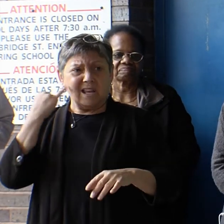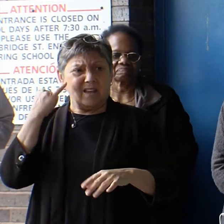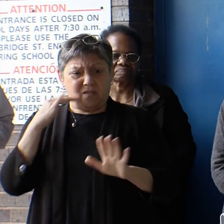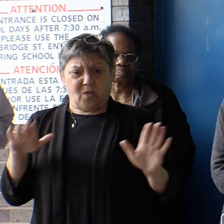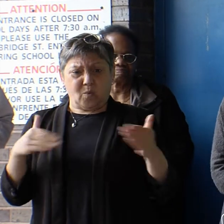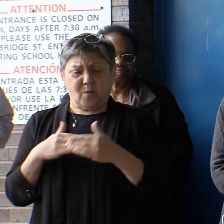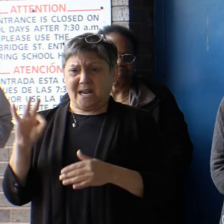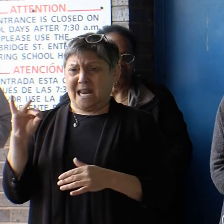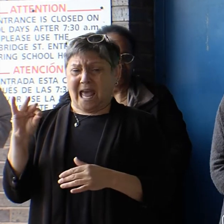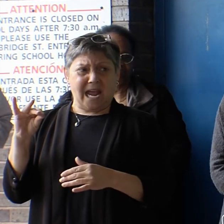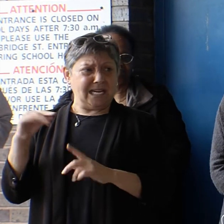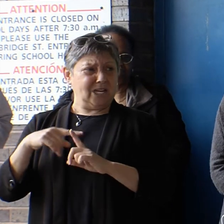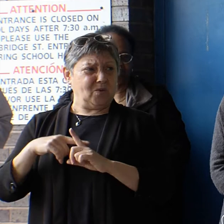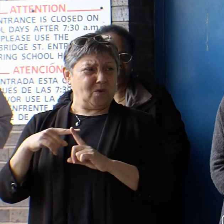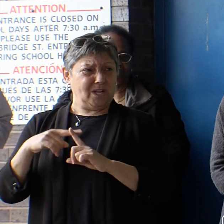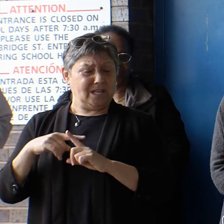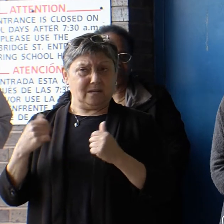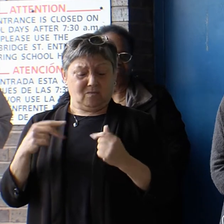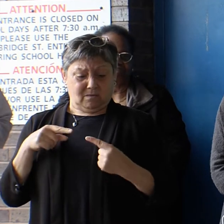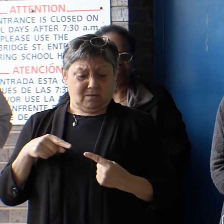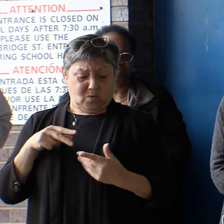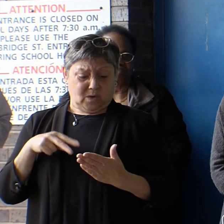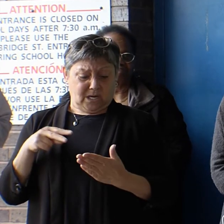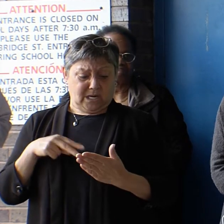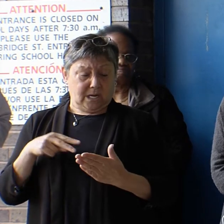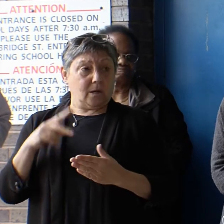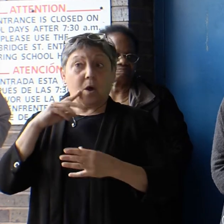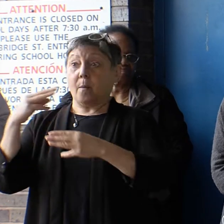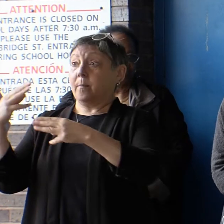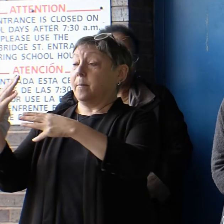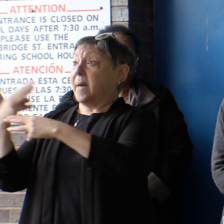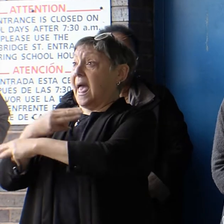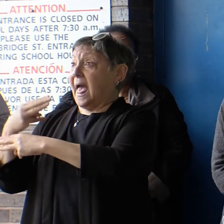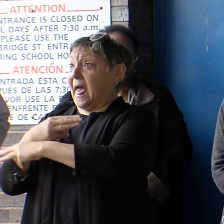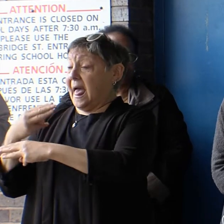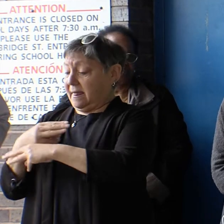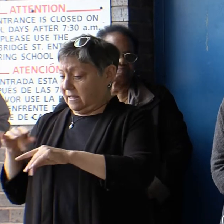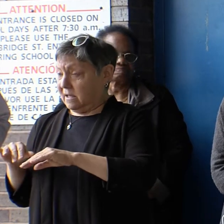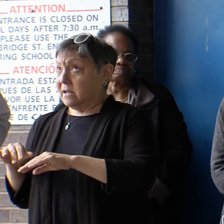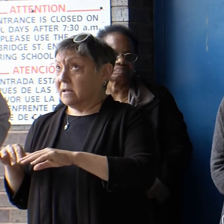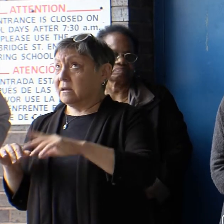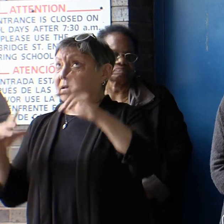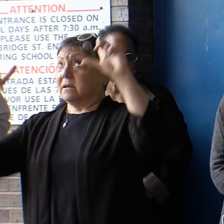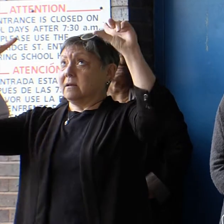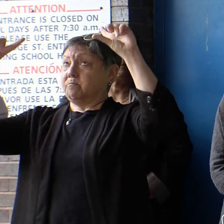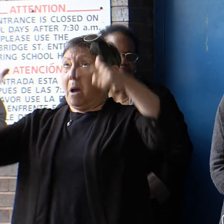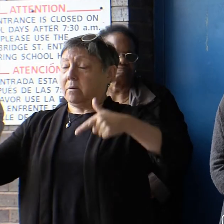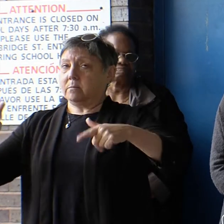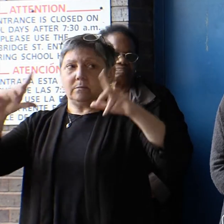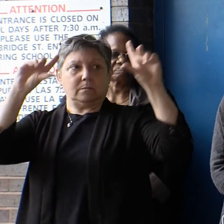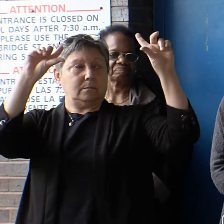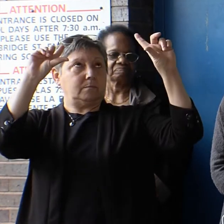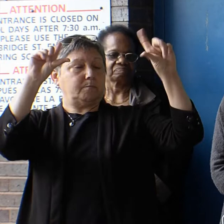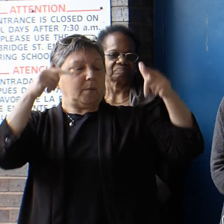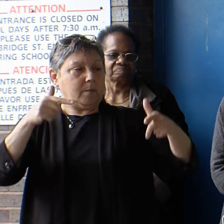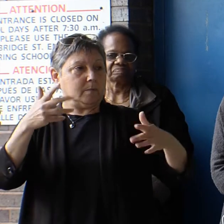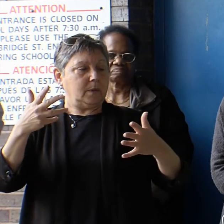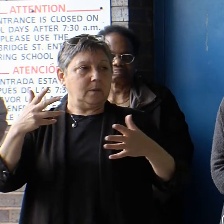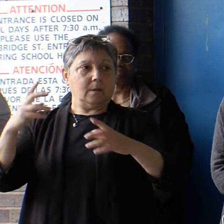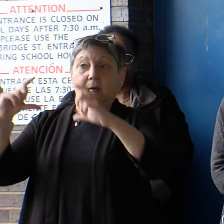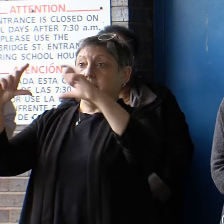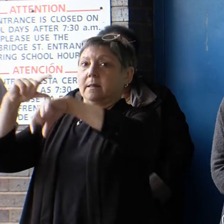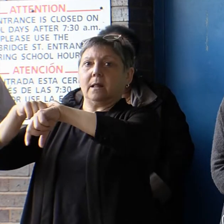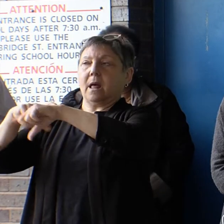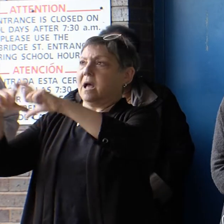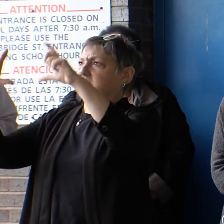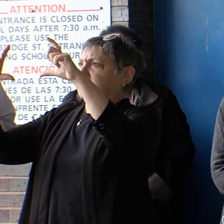classroom or trying to learn algebra while worrying about parts of the ceiling falling down in a room where also the clocks never tell the right